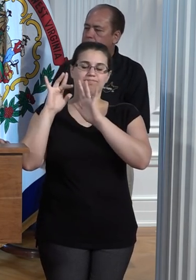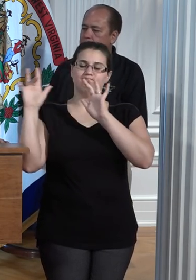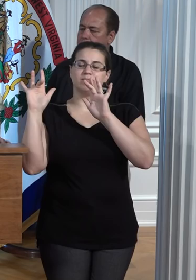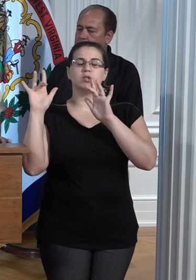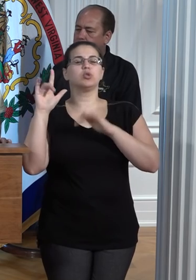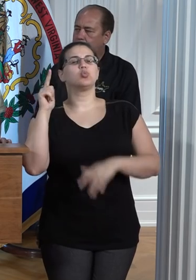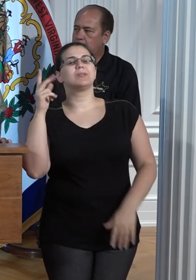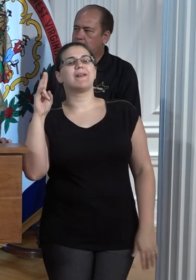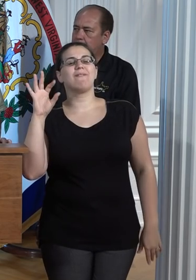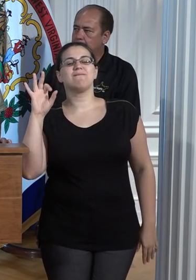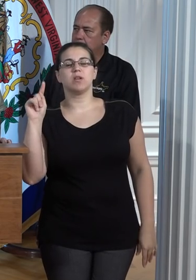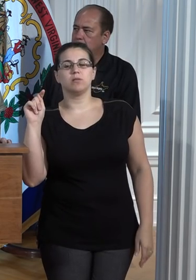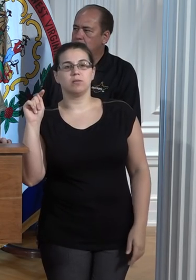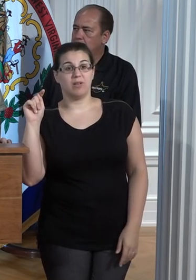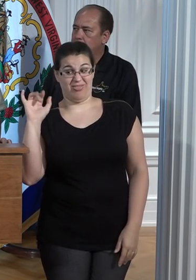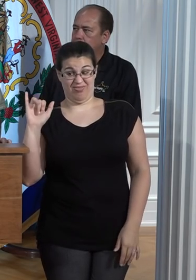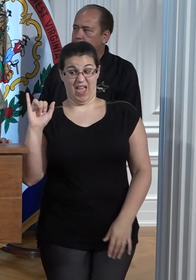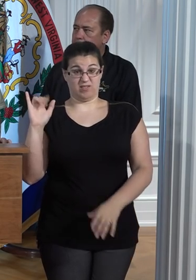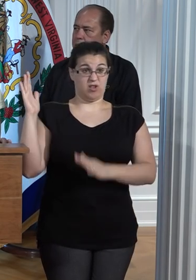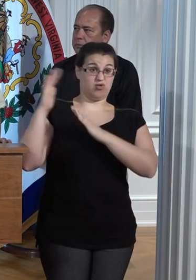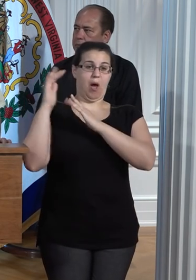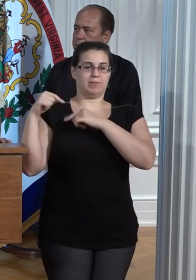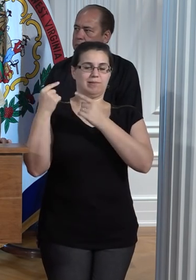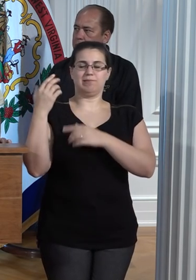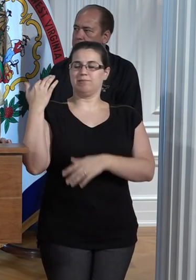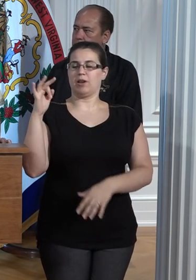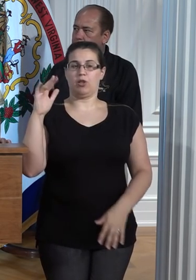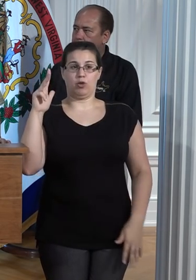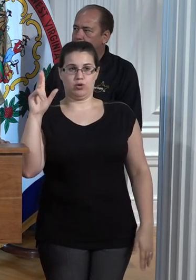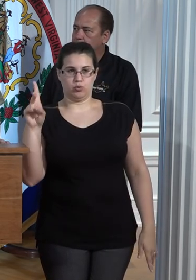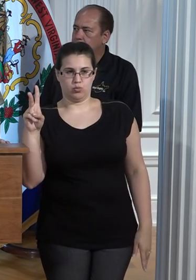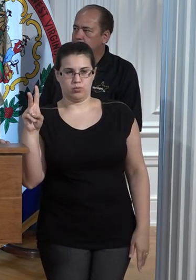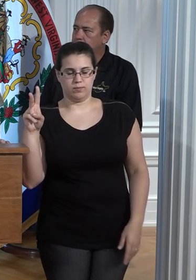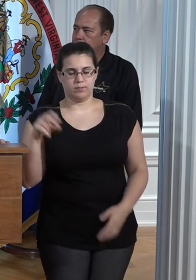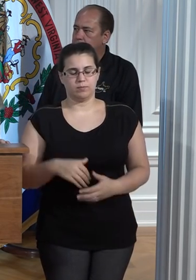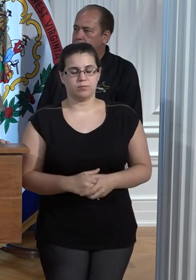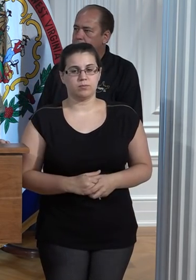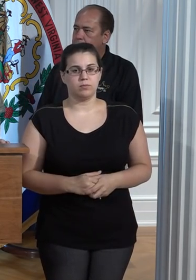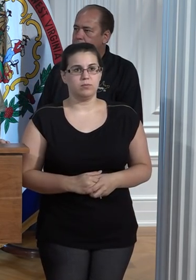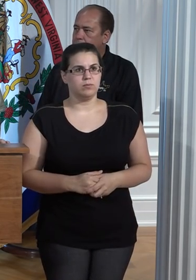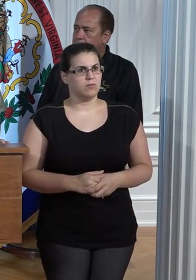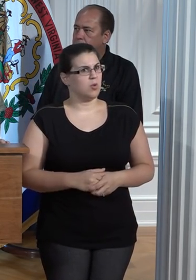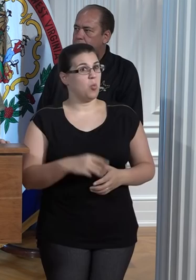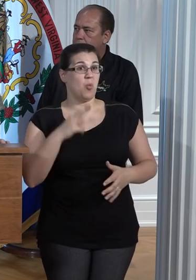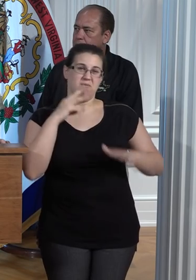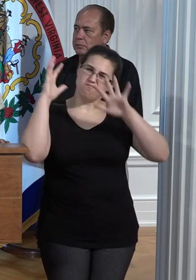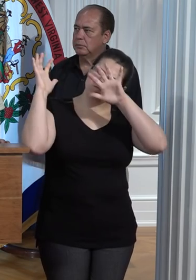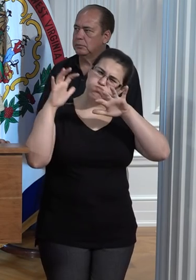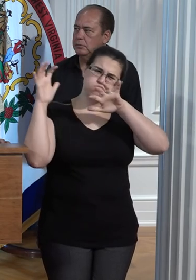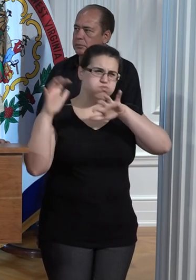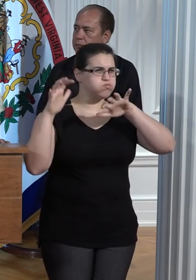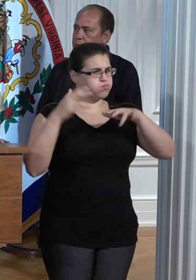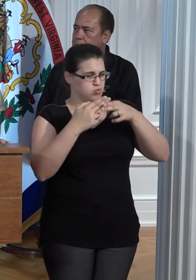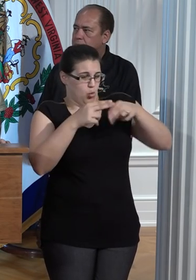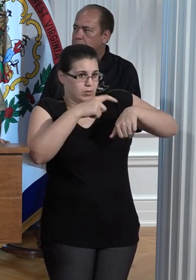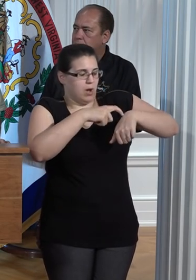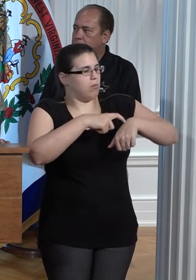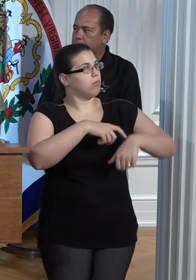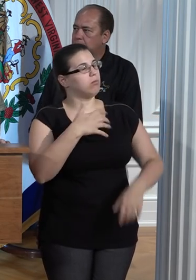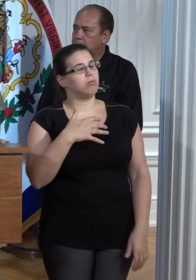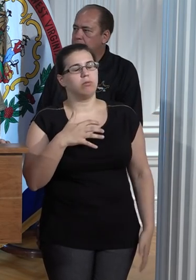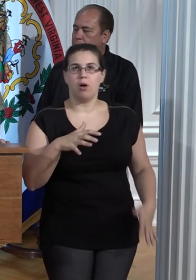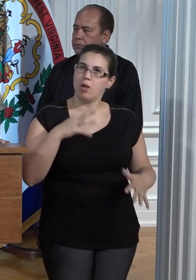the highest since 1932. So this amount of rainfall over this brief period was